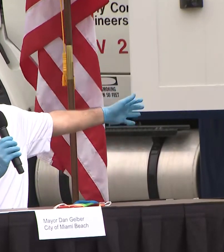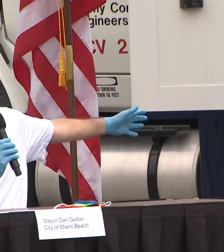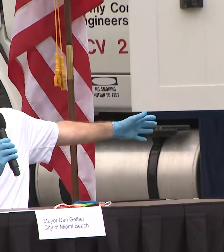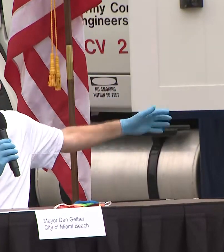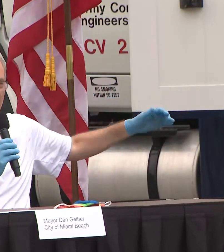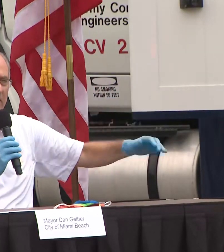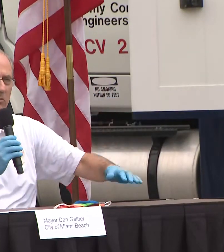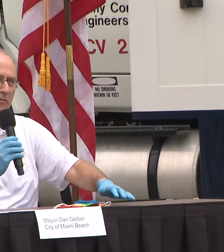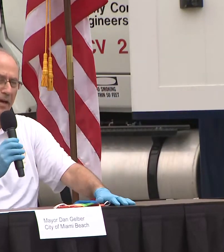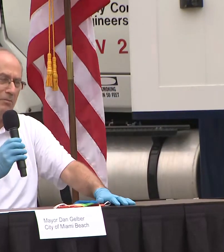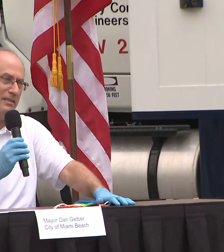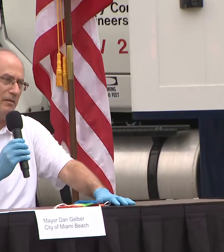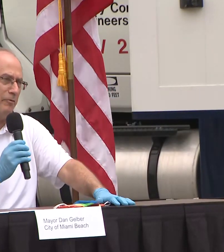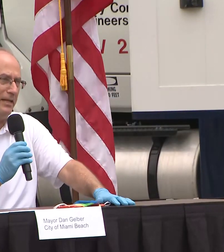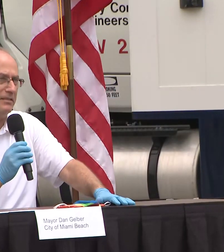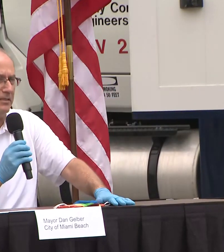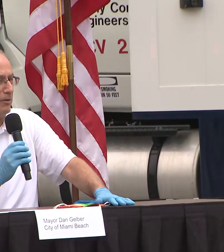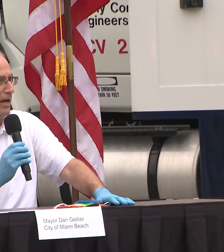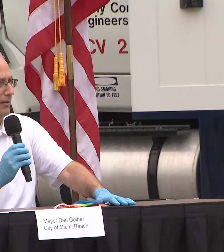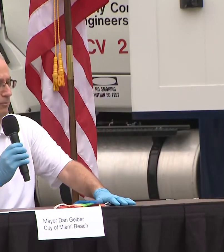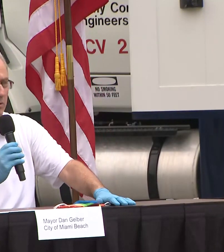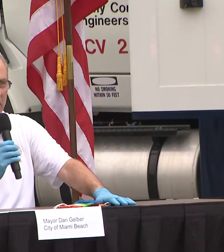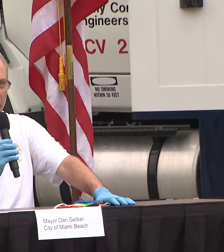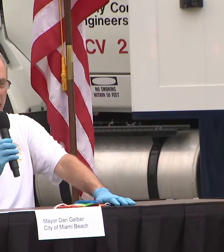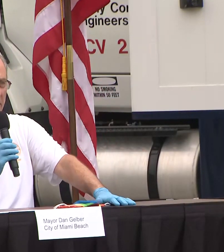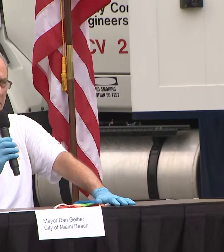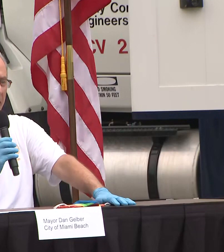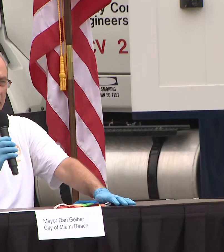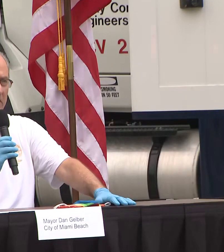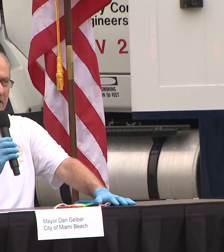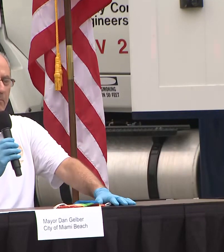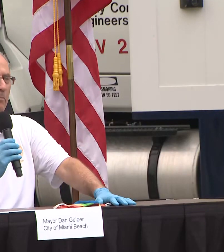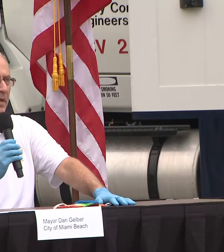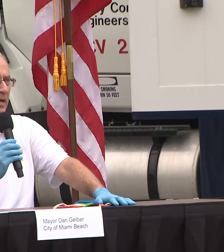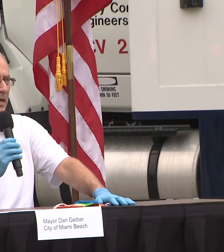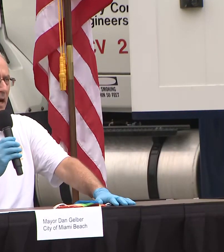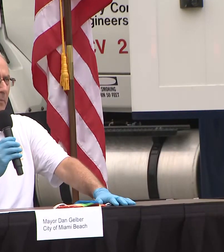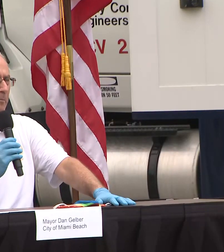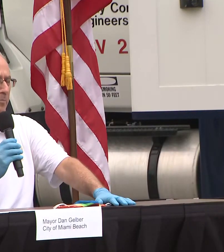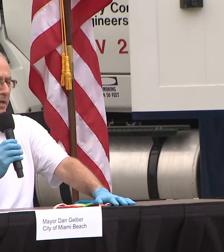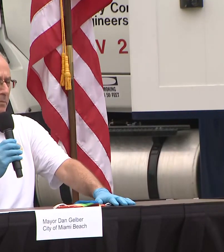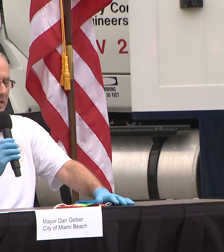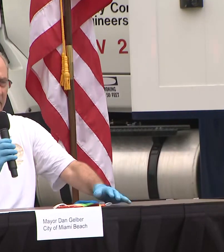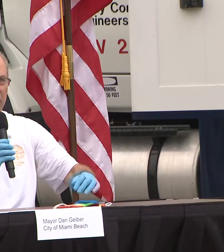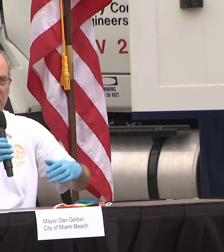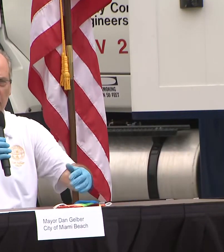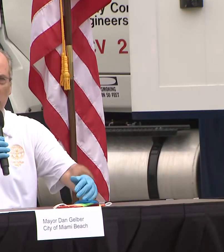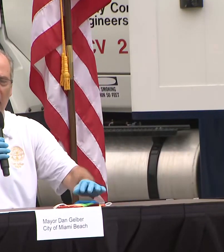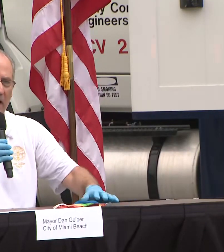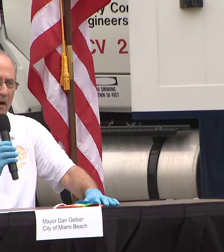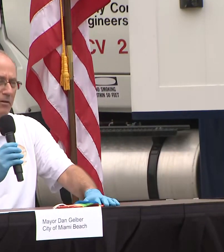Super Bowl experience where families and friends sit around and root for their favorite team but things are different right now